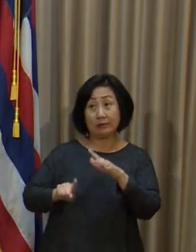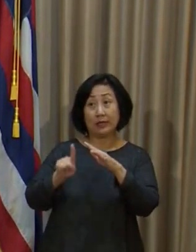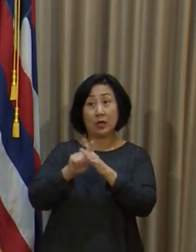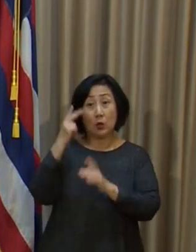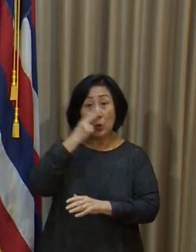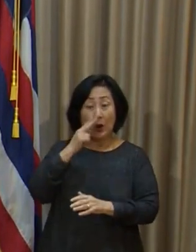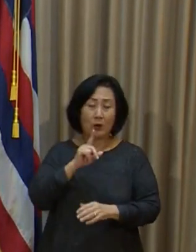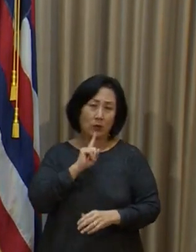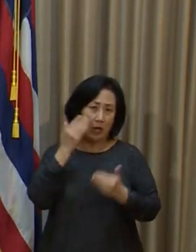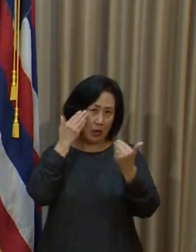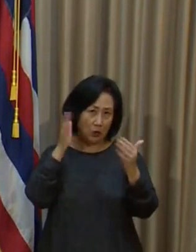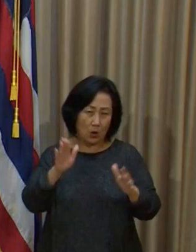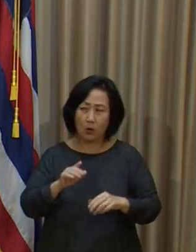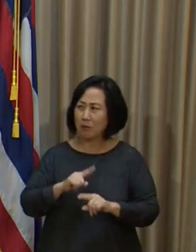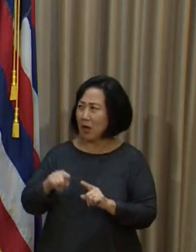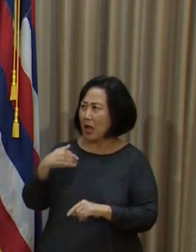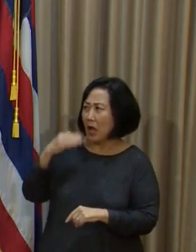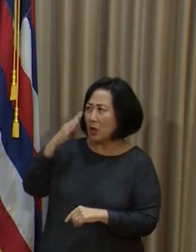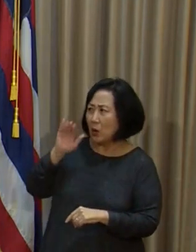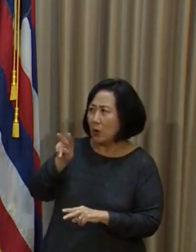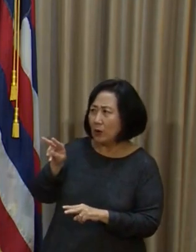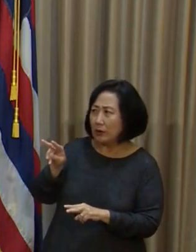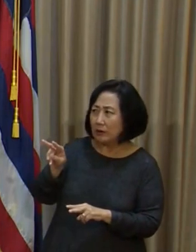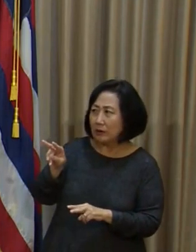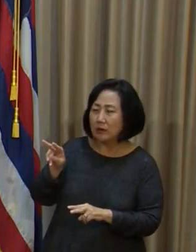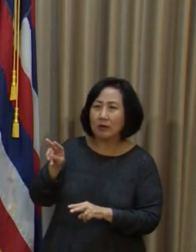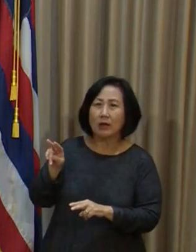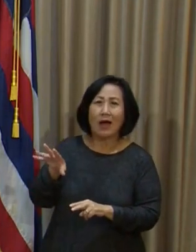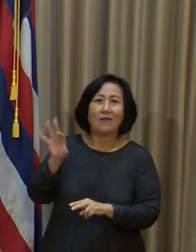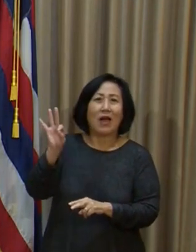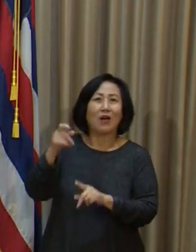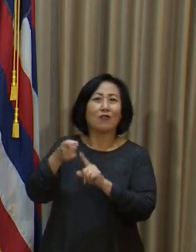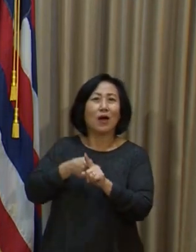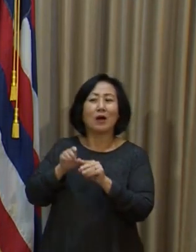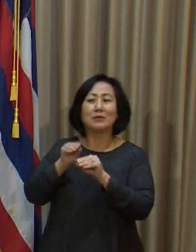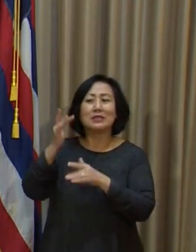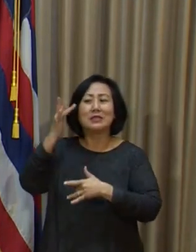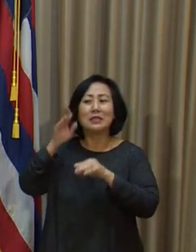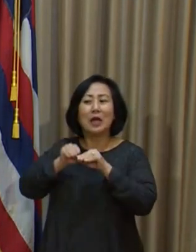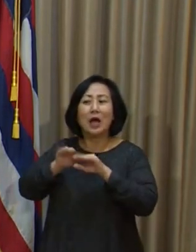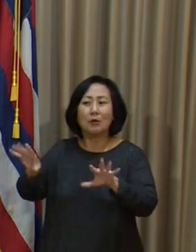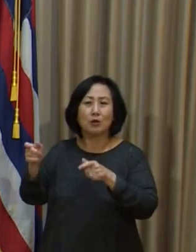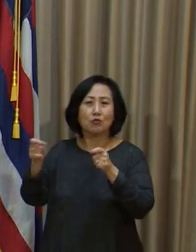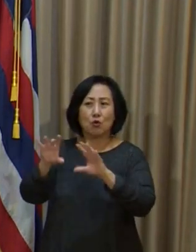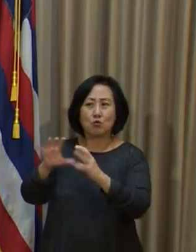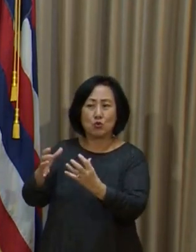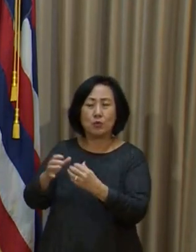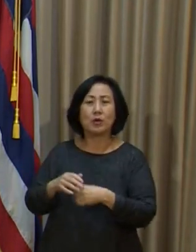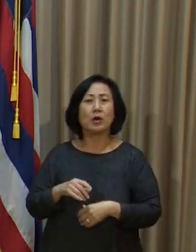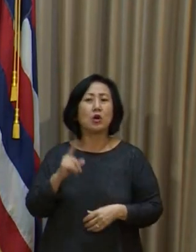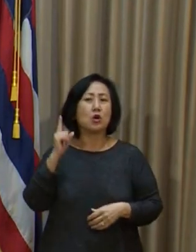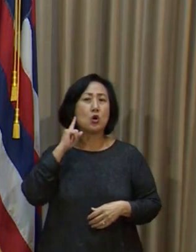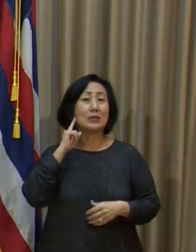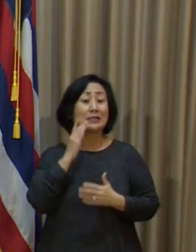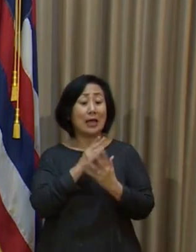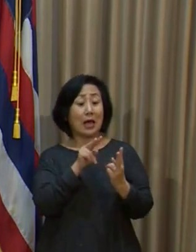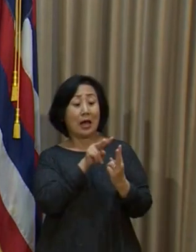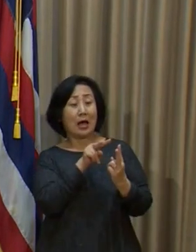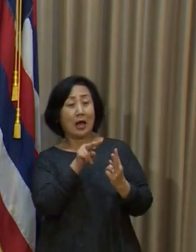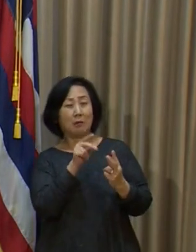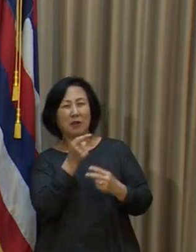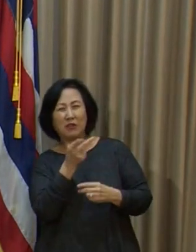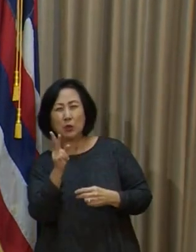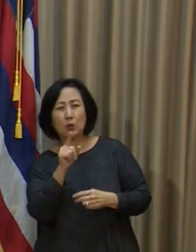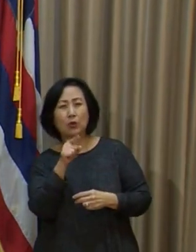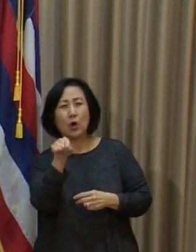don't know, but I do know, which I learned from the Disease Outbreak Control Division, that a couple of the suspected cases